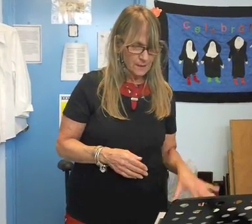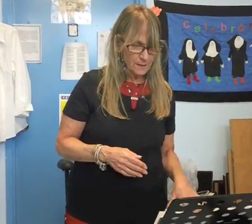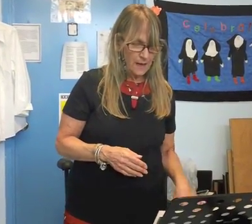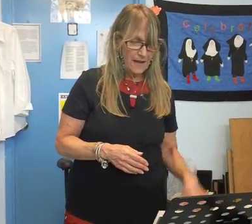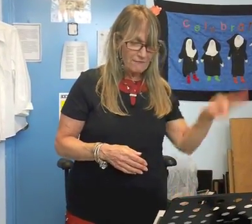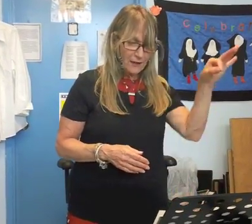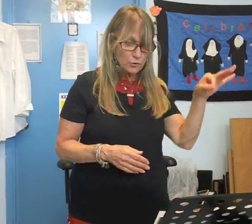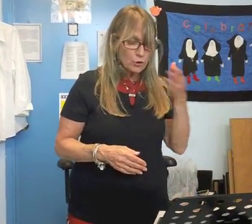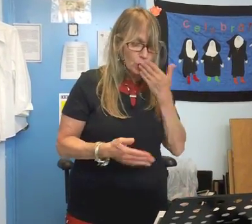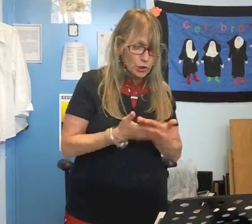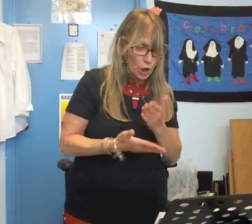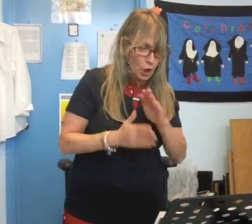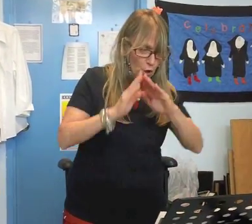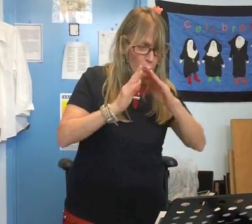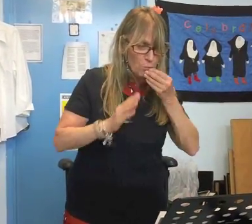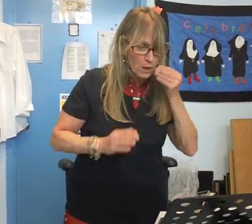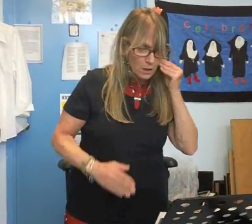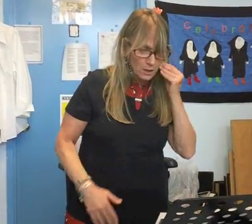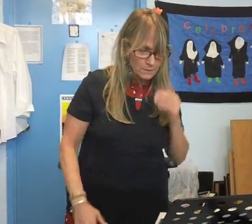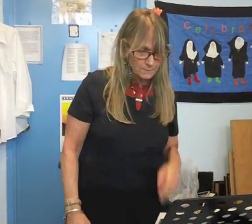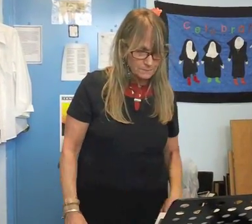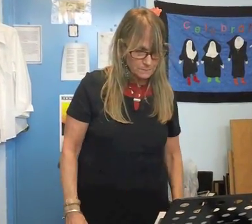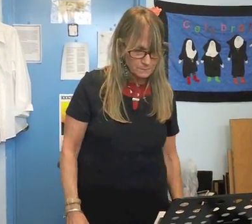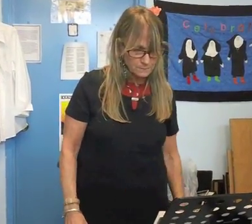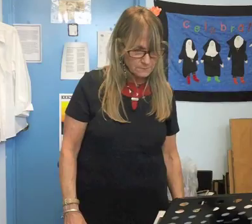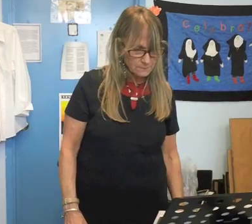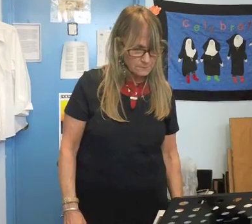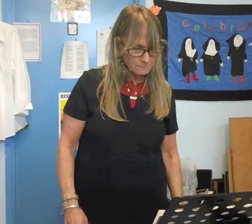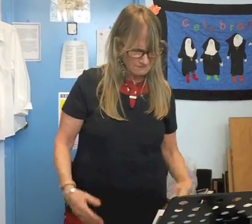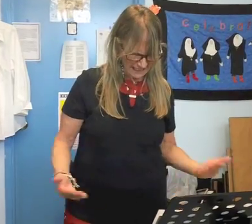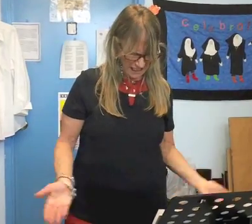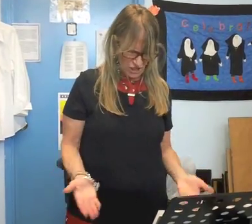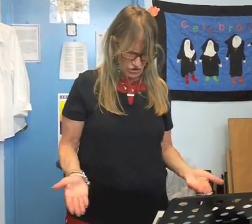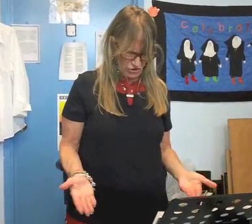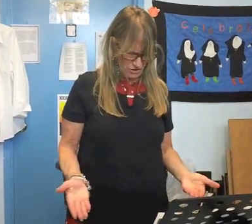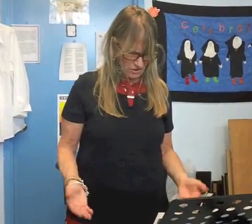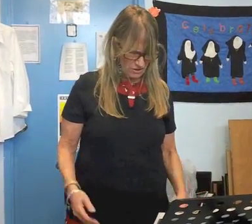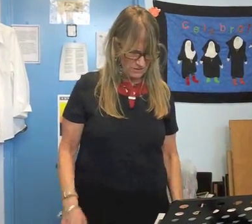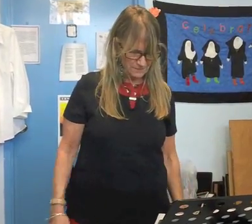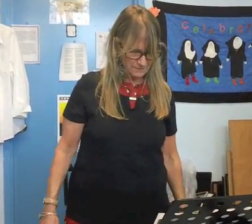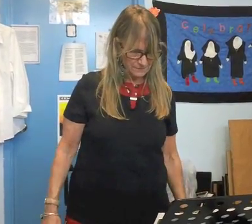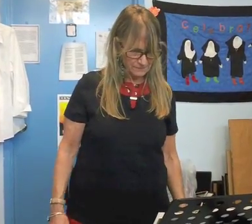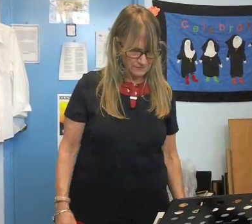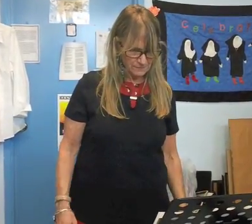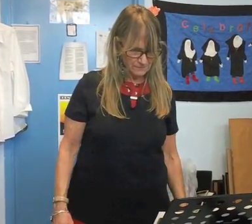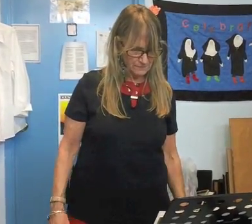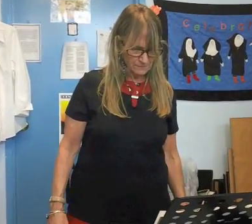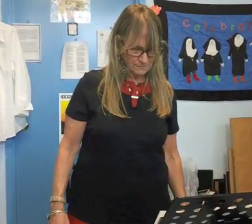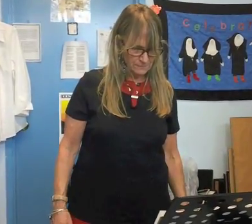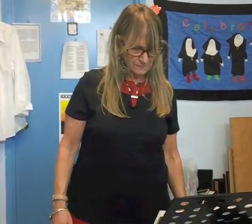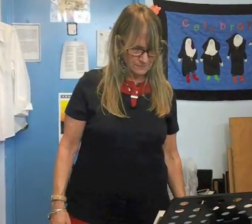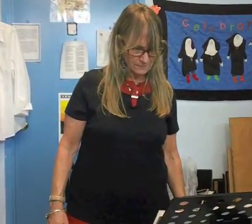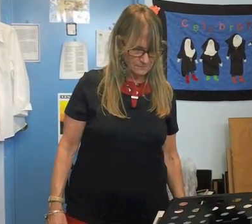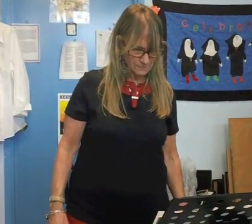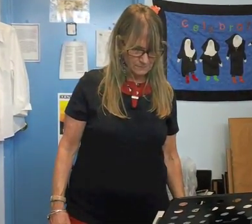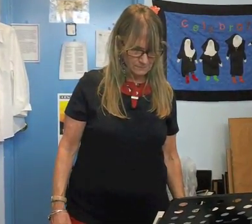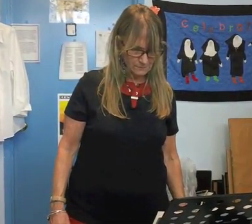I found her a good home this is good home stay here here here is flowers and trees here is people who care